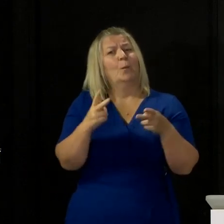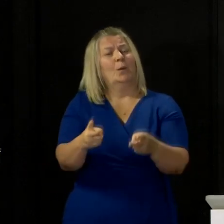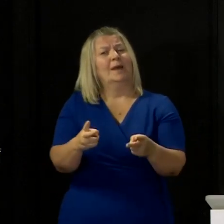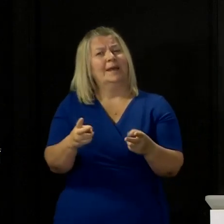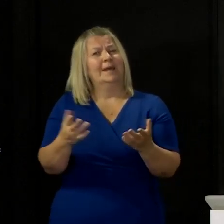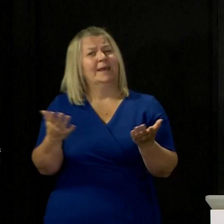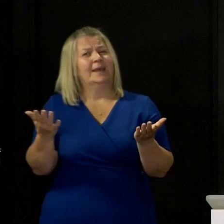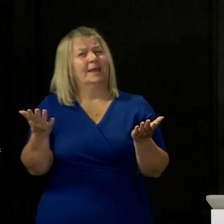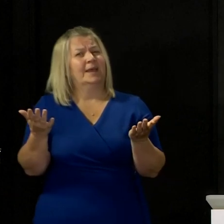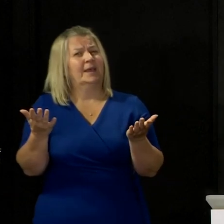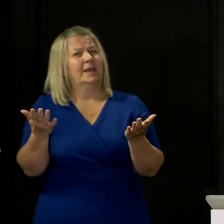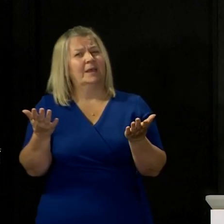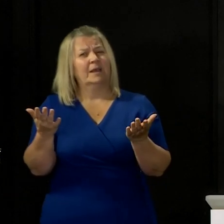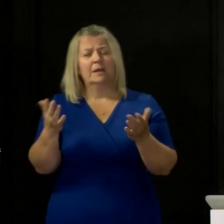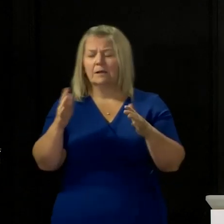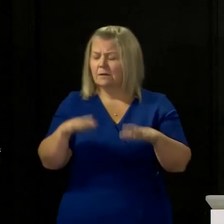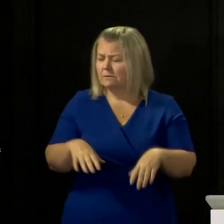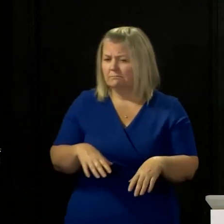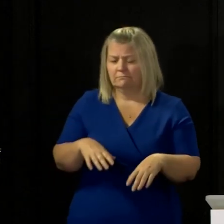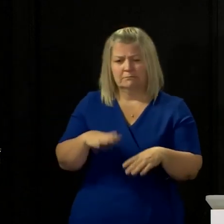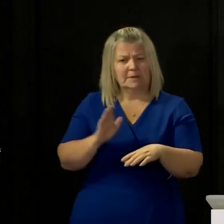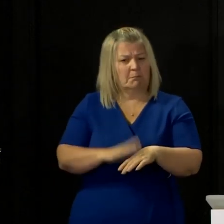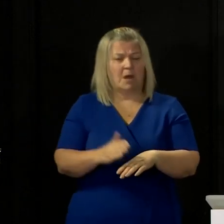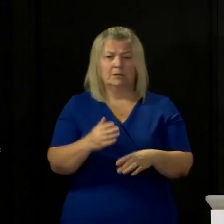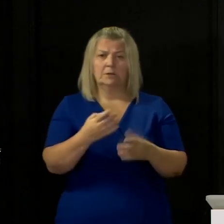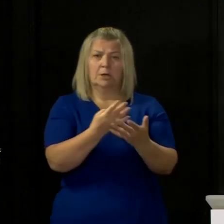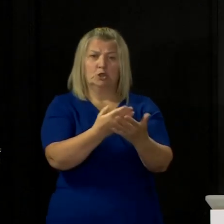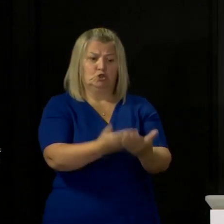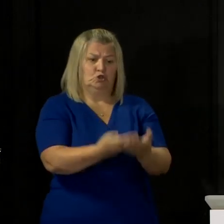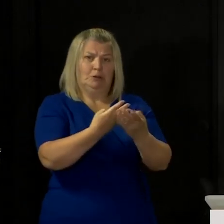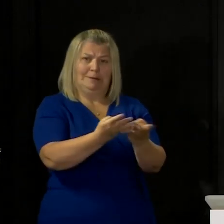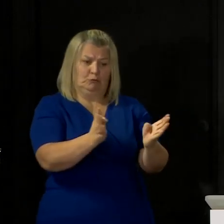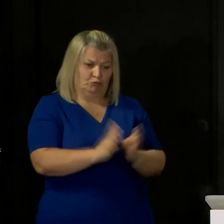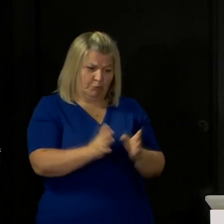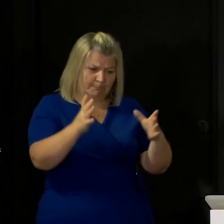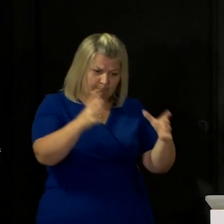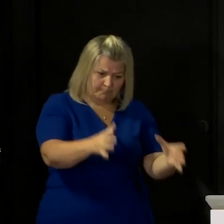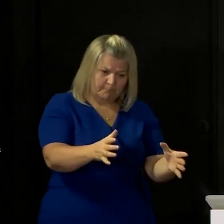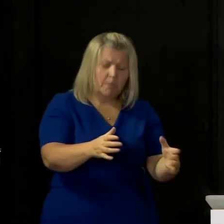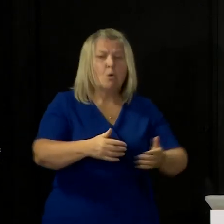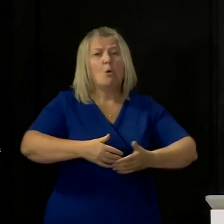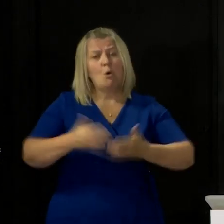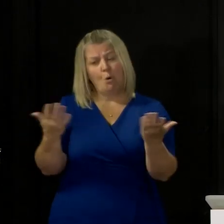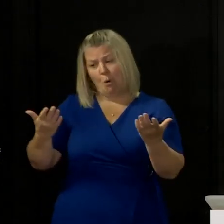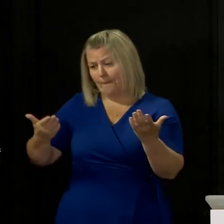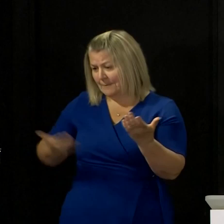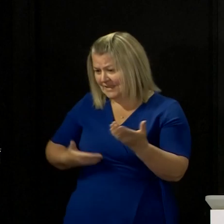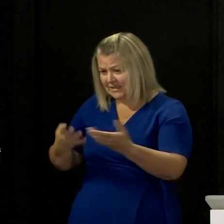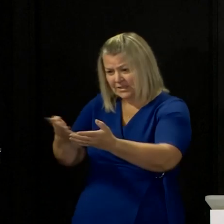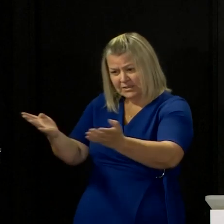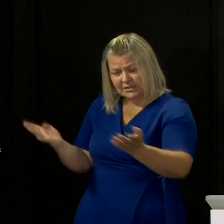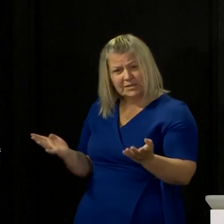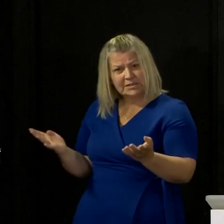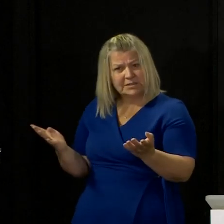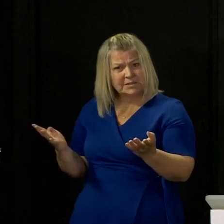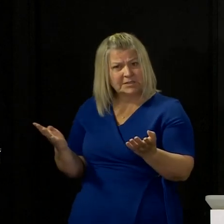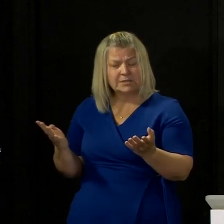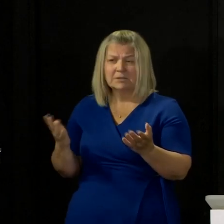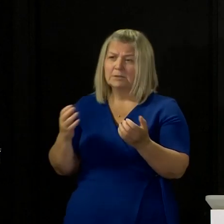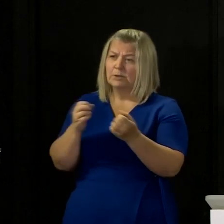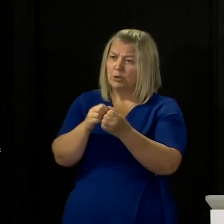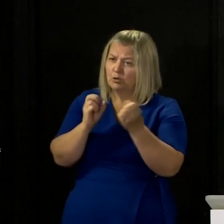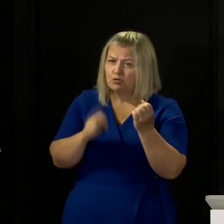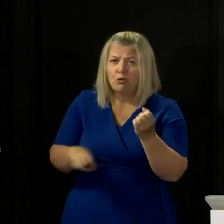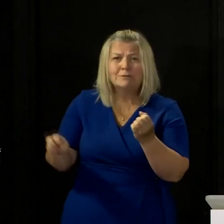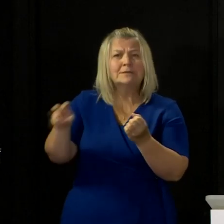talking about the shielded group, whether we're talking about the population generally, or whether we're talking about businesses in our tourist sector or any other sector, we will